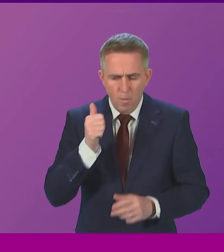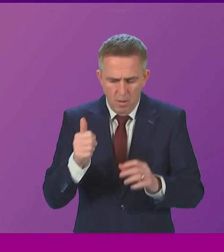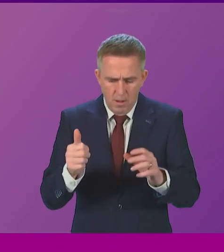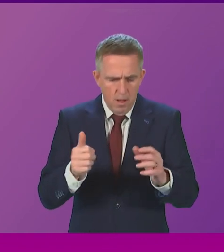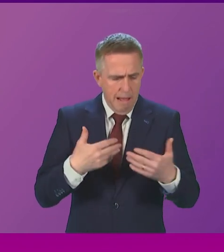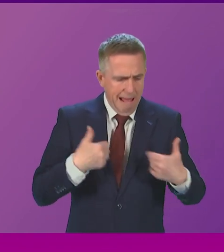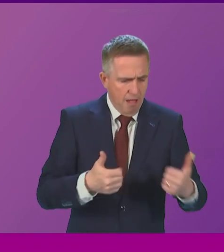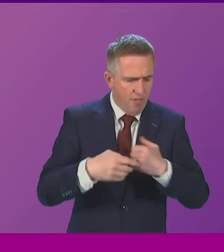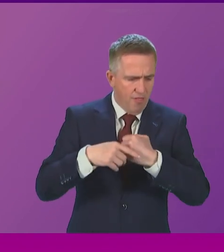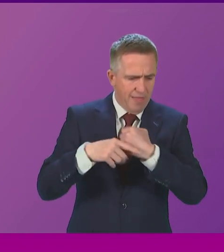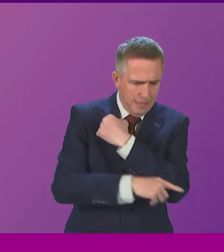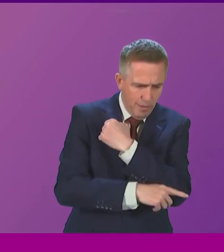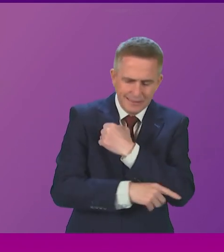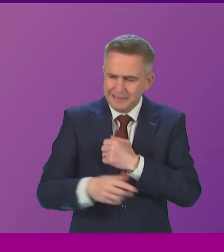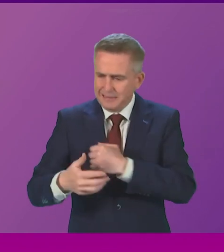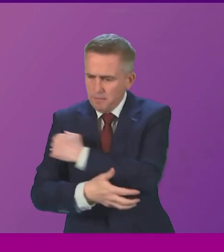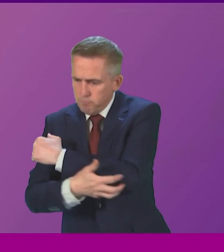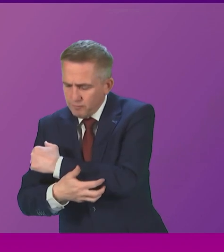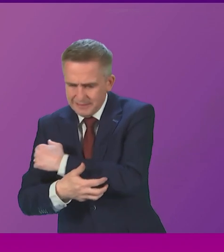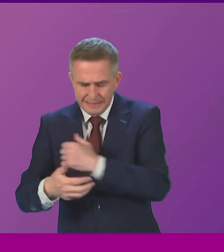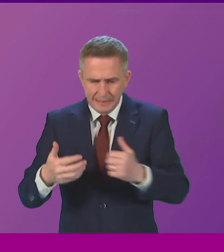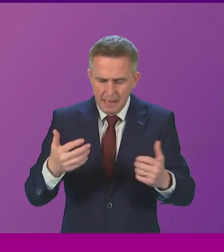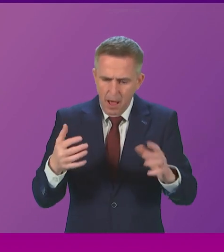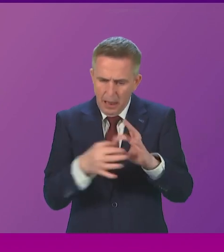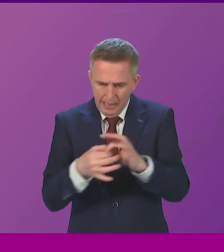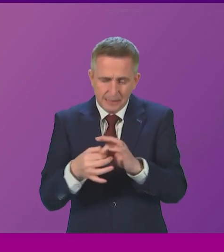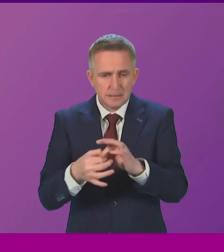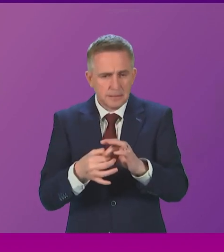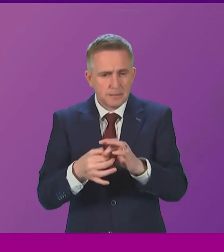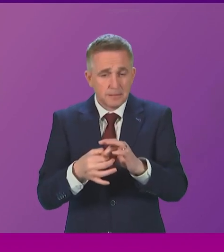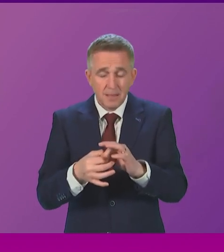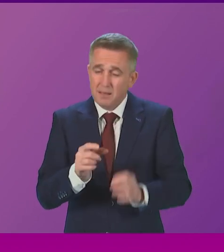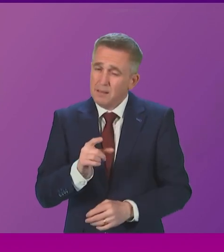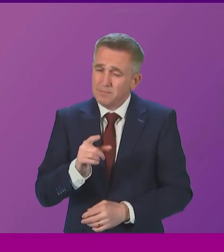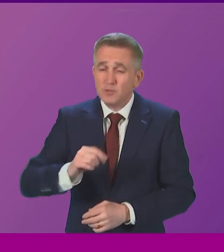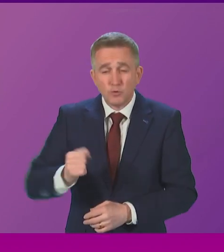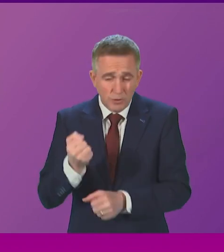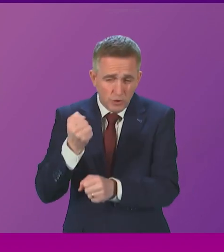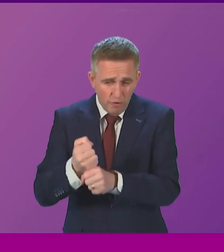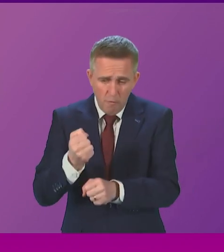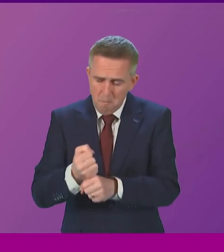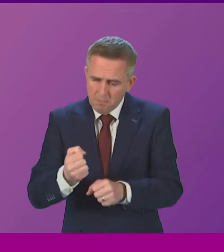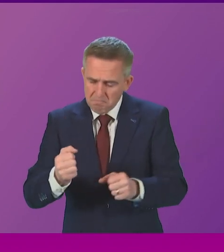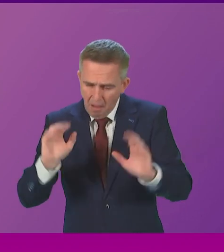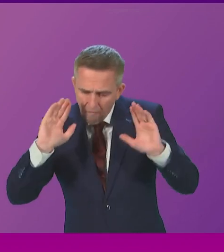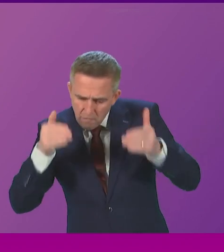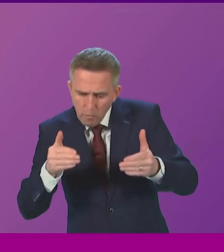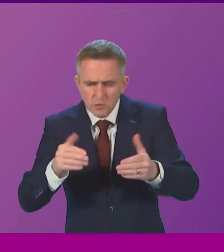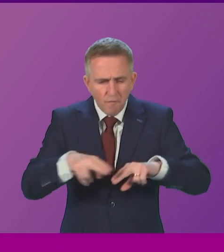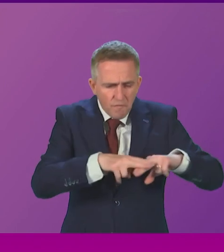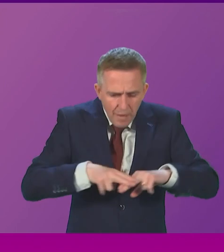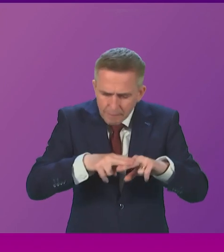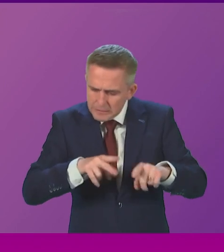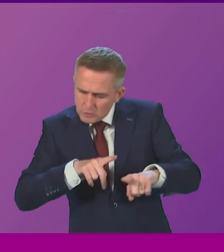between health inequalities and poverty and that is why we are using all of the powers and resources available to us to support families as far as